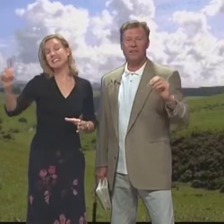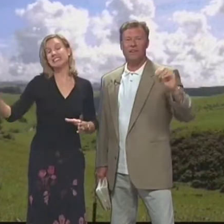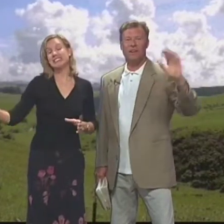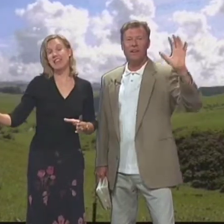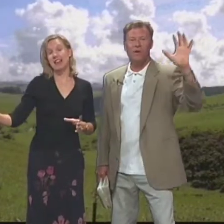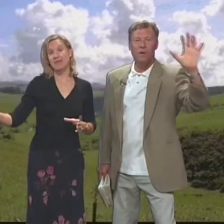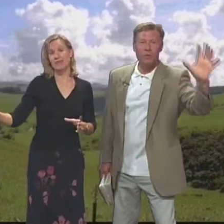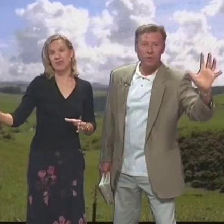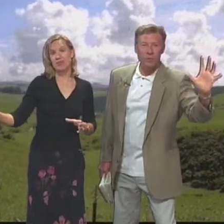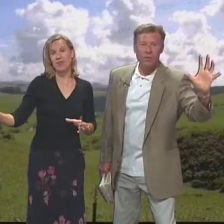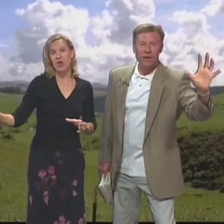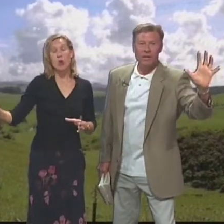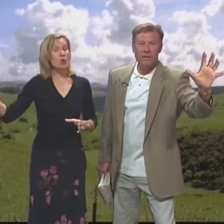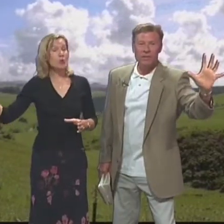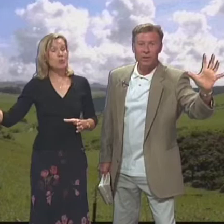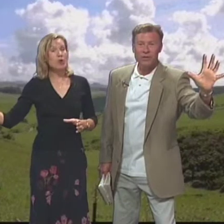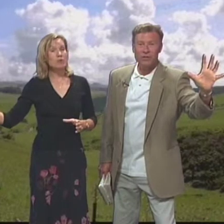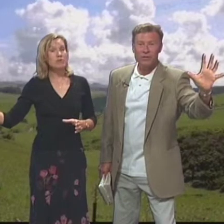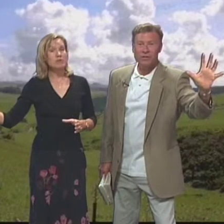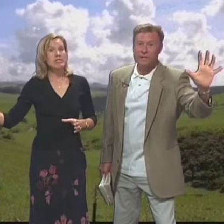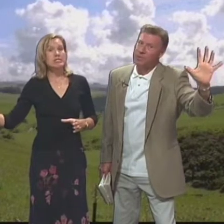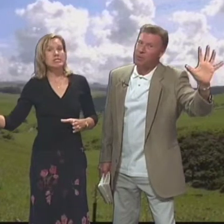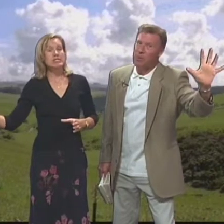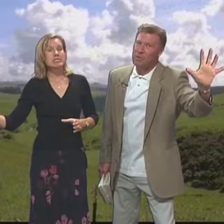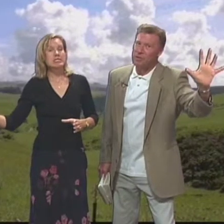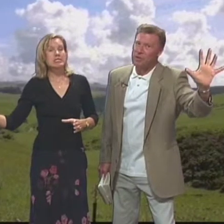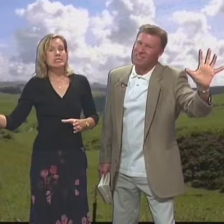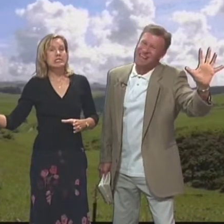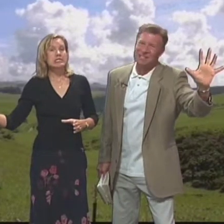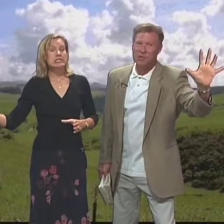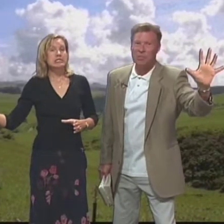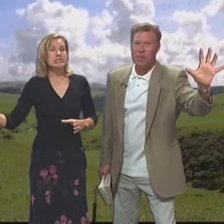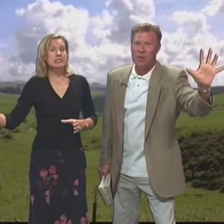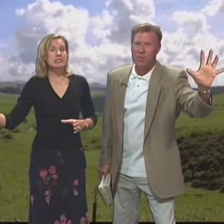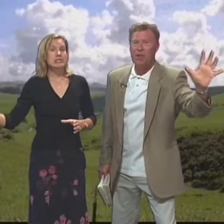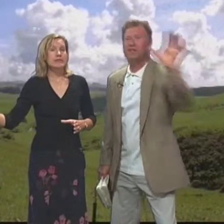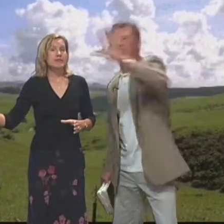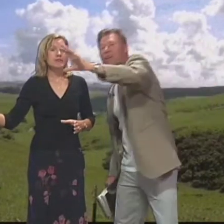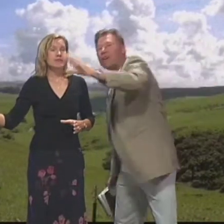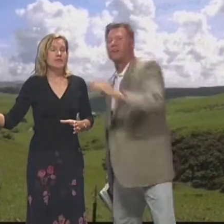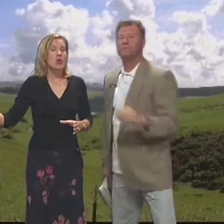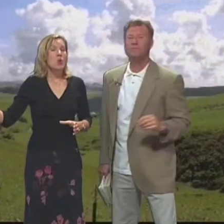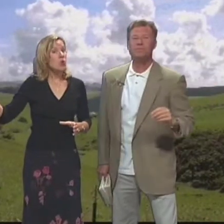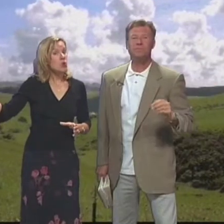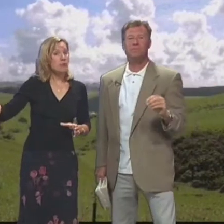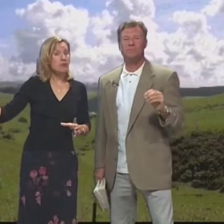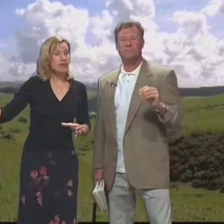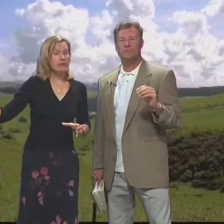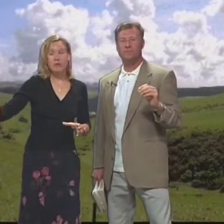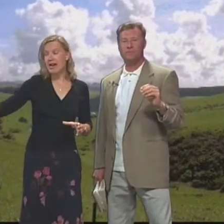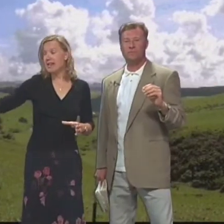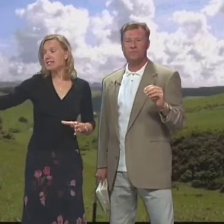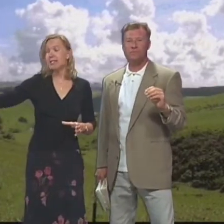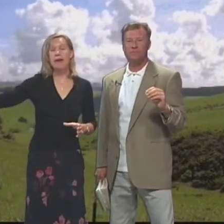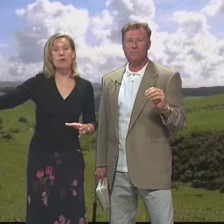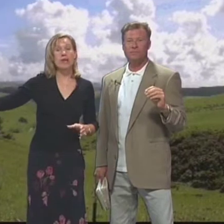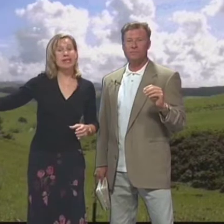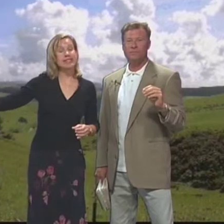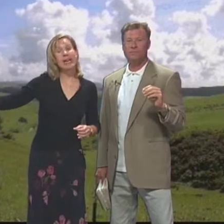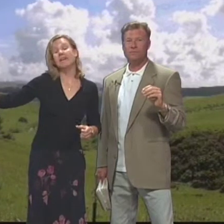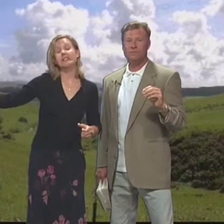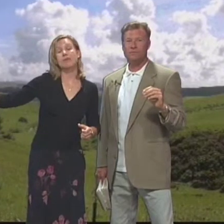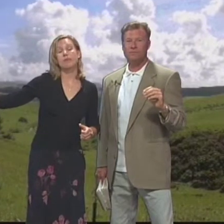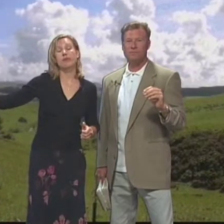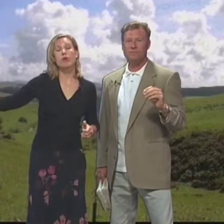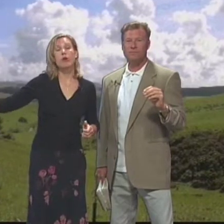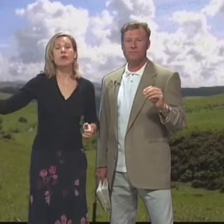transferencia One group Leave in one church That's the popular church That's not so popular anymore Let's go over here Un grupo en particular Se va de una